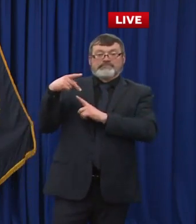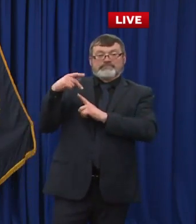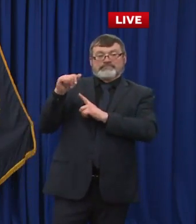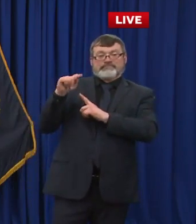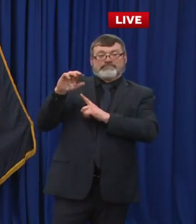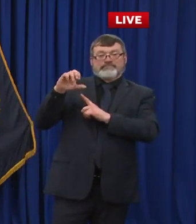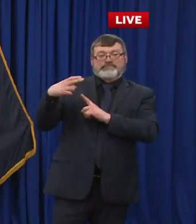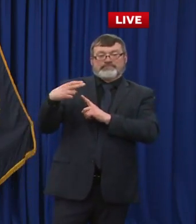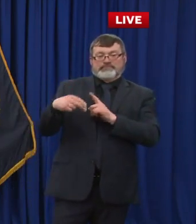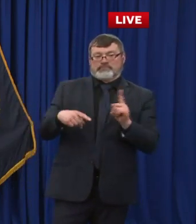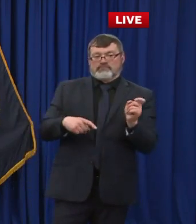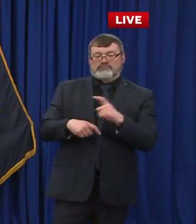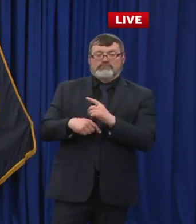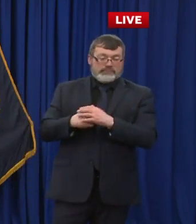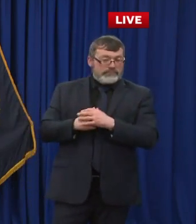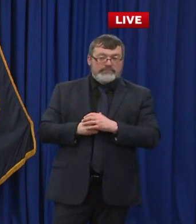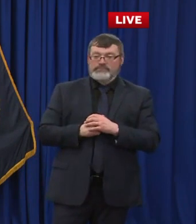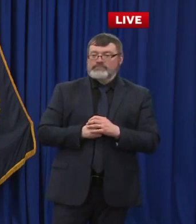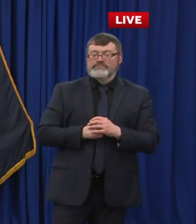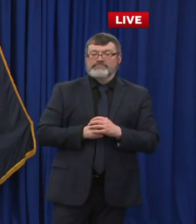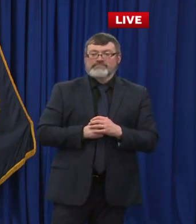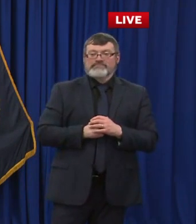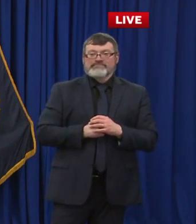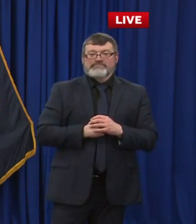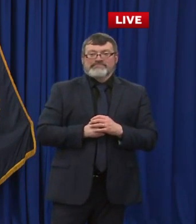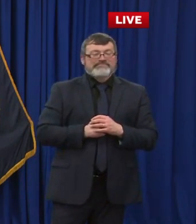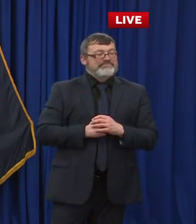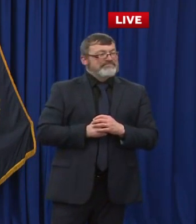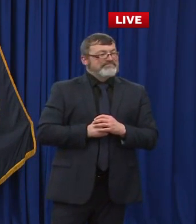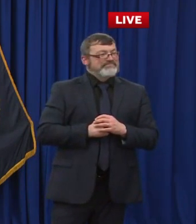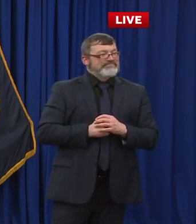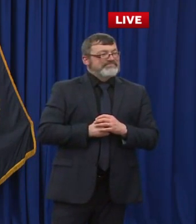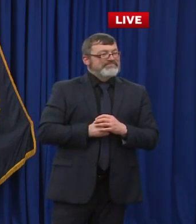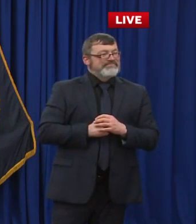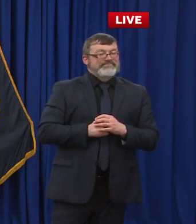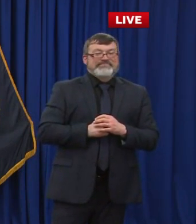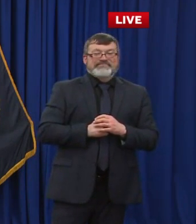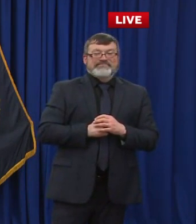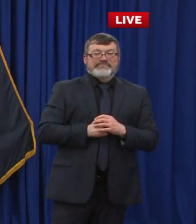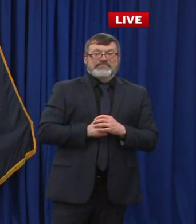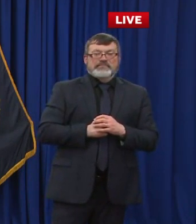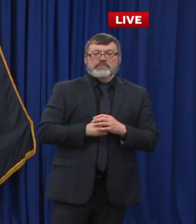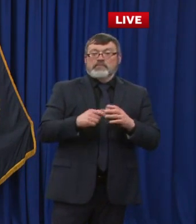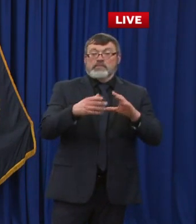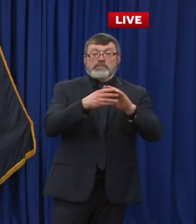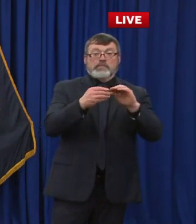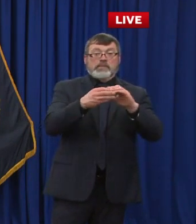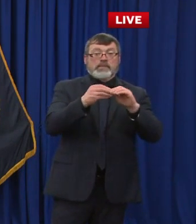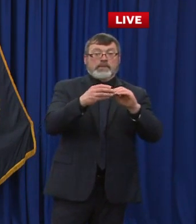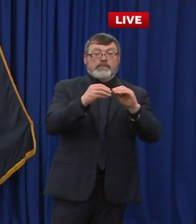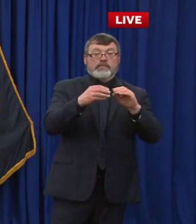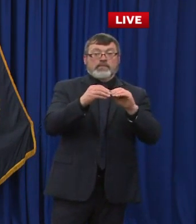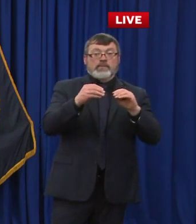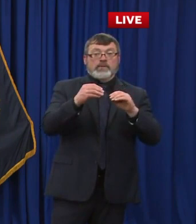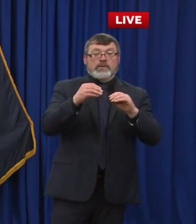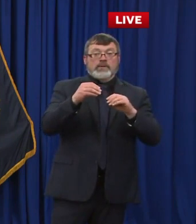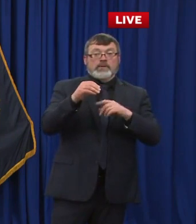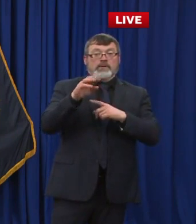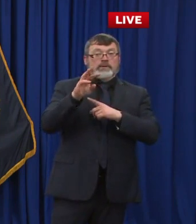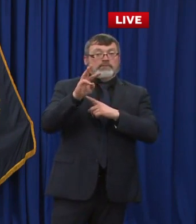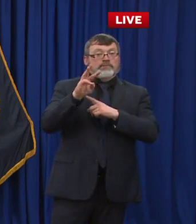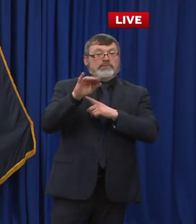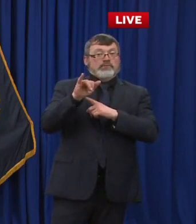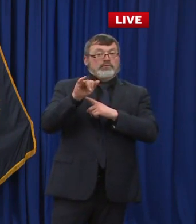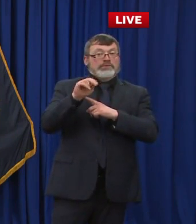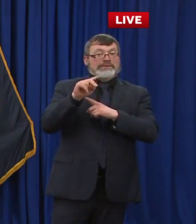go ahead with your question. Thank you, Governor. Question about the Wyndham voting irregularities from the general election. If you're not